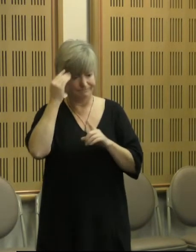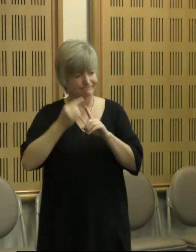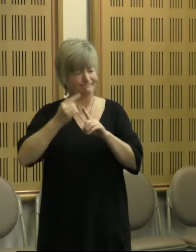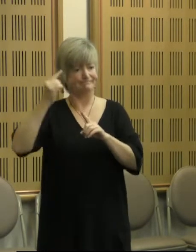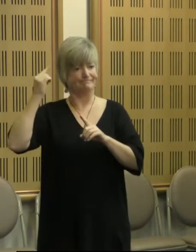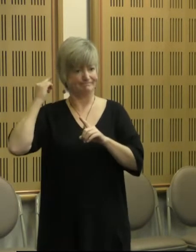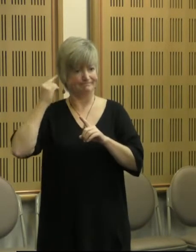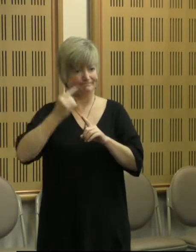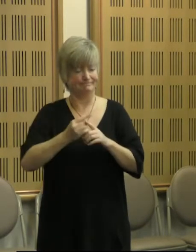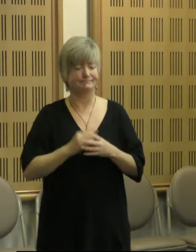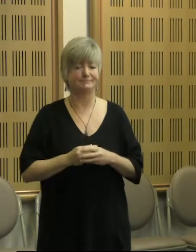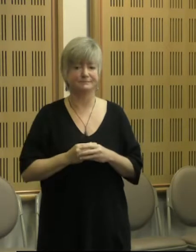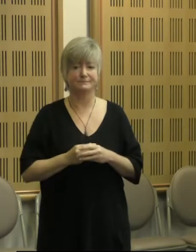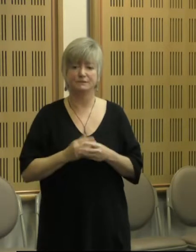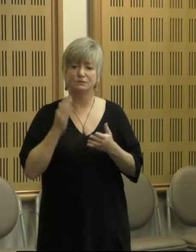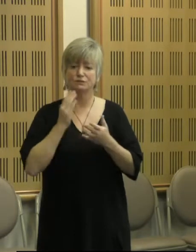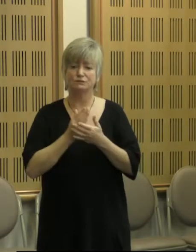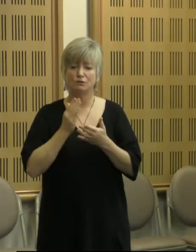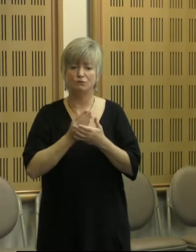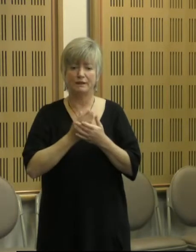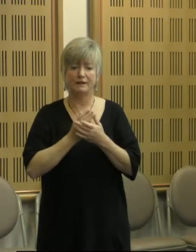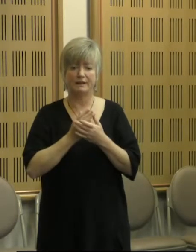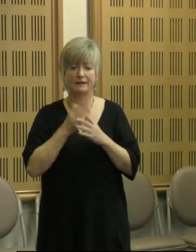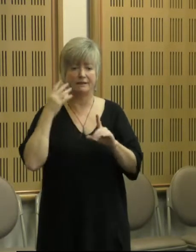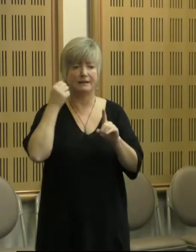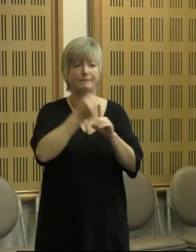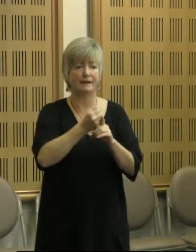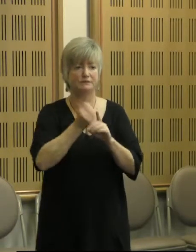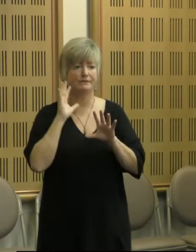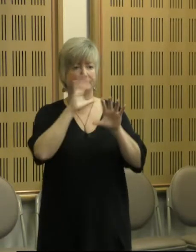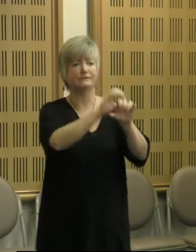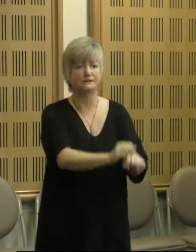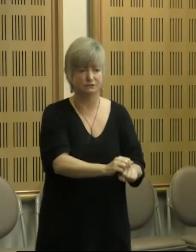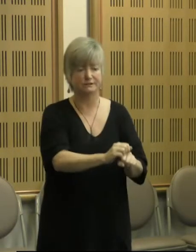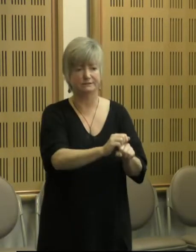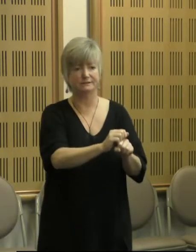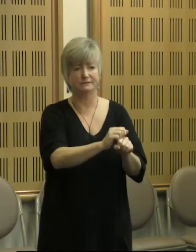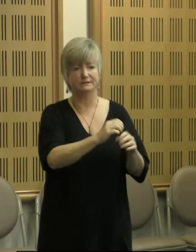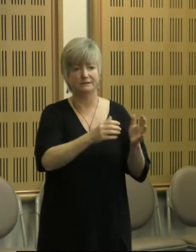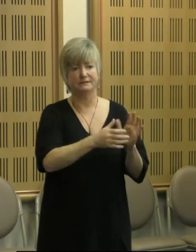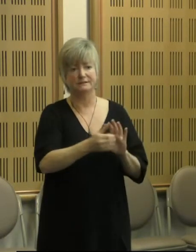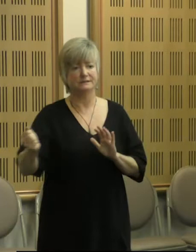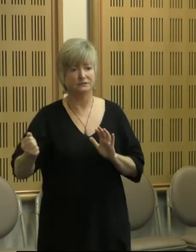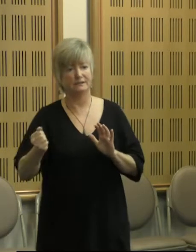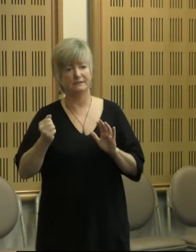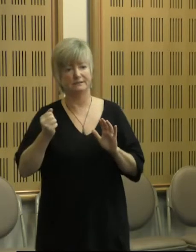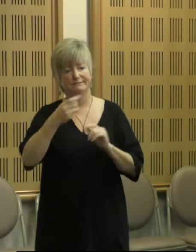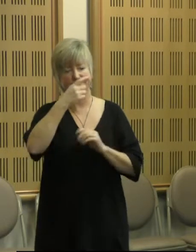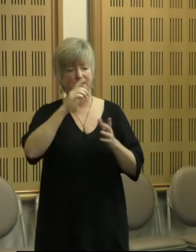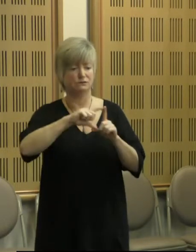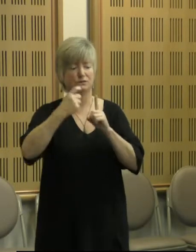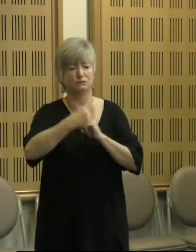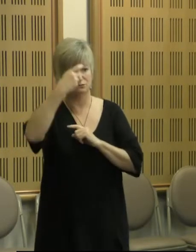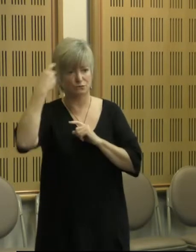Embedded as it is so sadly in the impacts of invasion, dispossession and collective cultural trauma. And again, this area is well researched